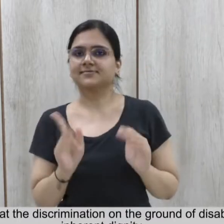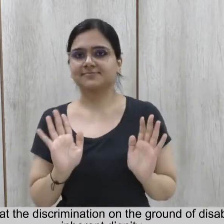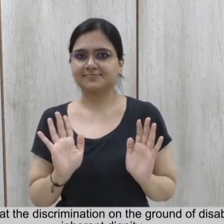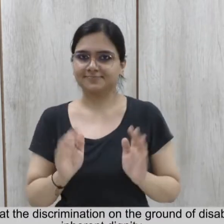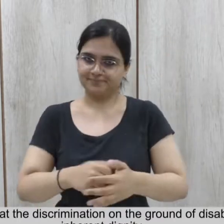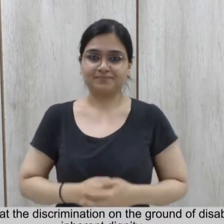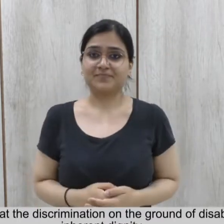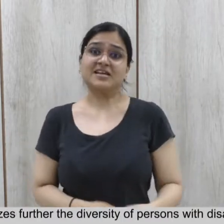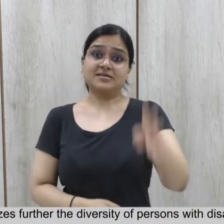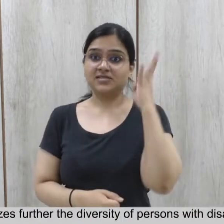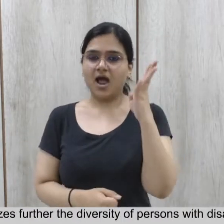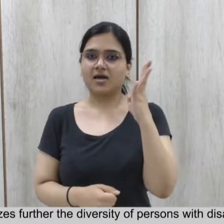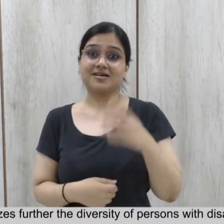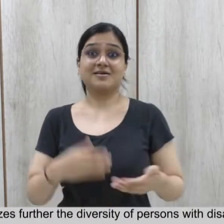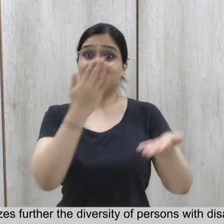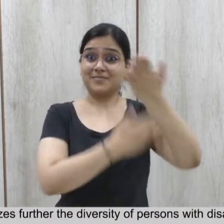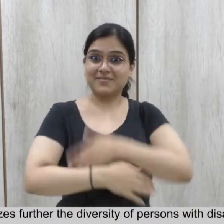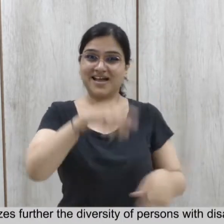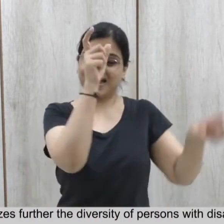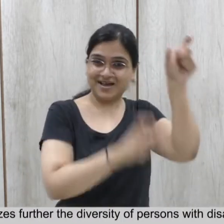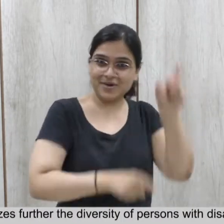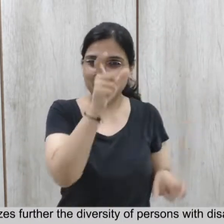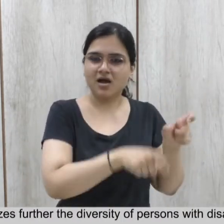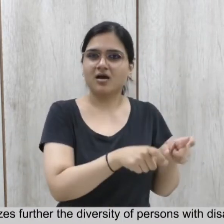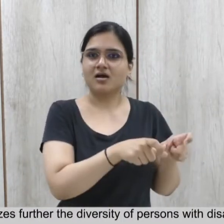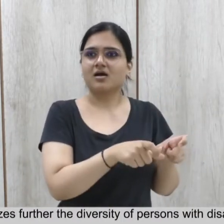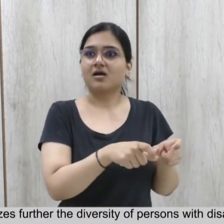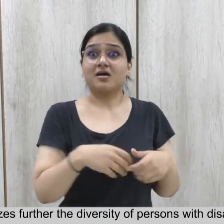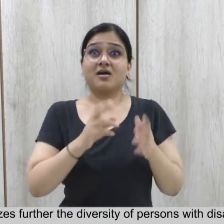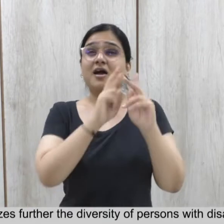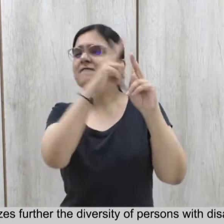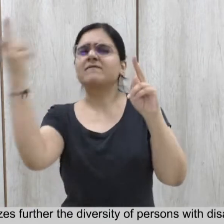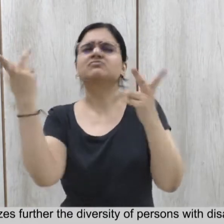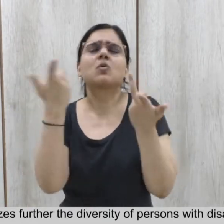inherent dignity recognition of the diversity